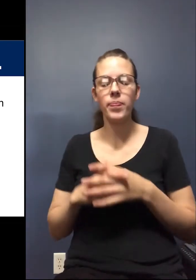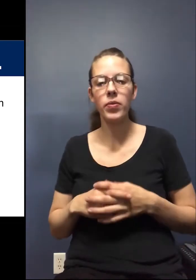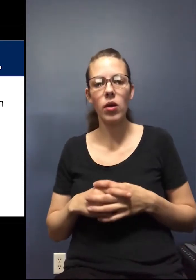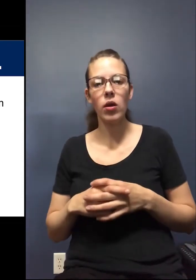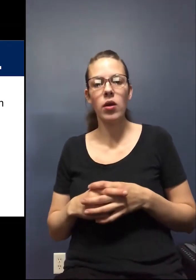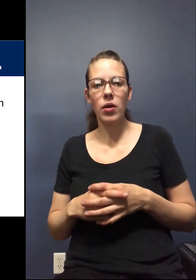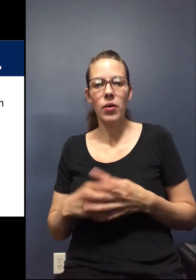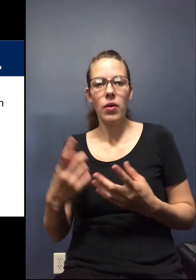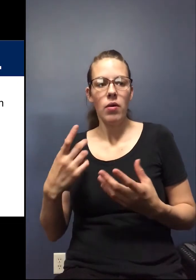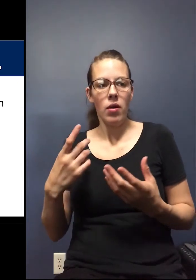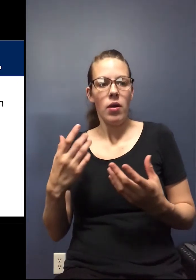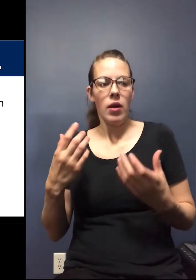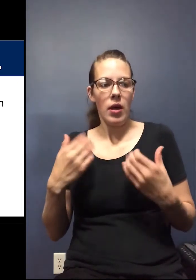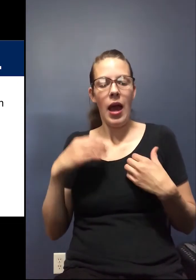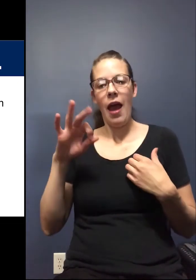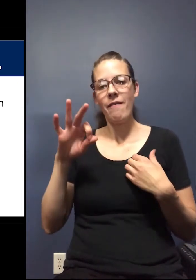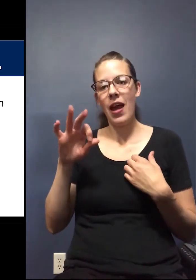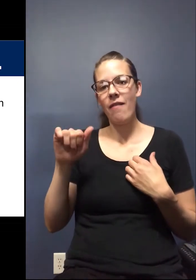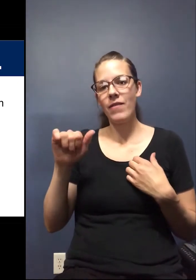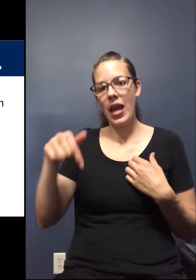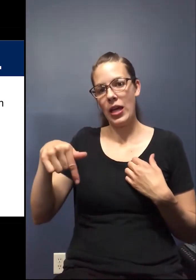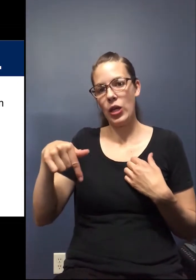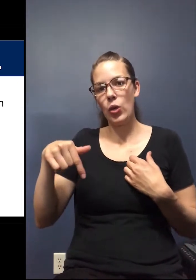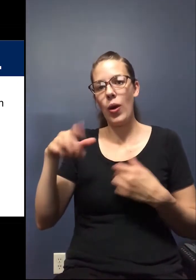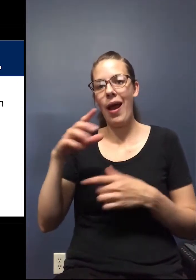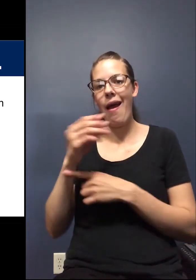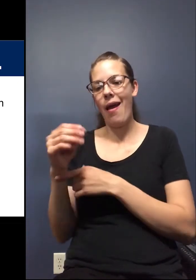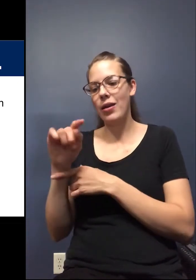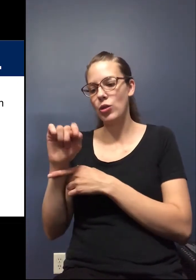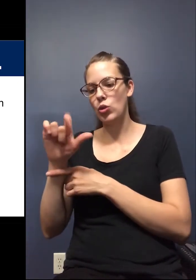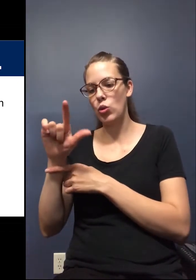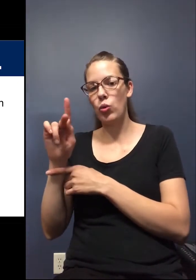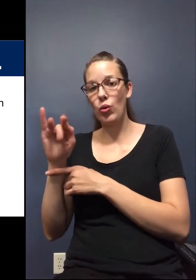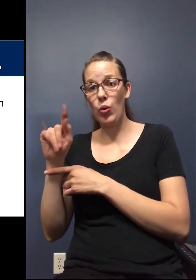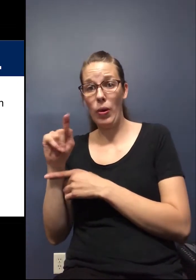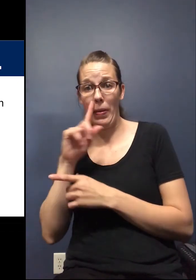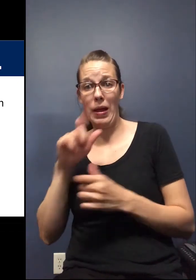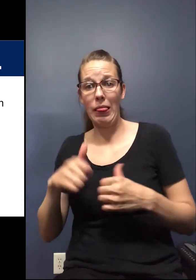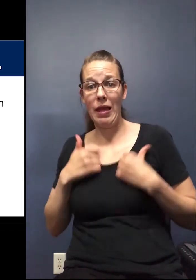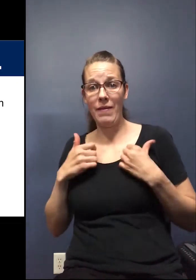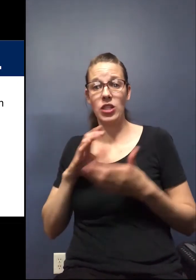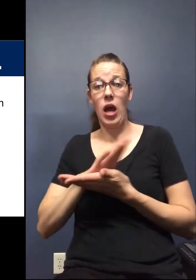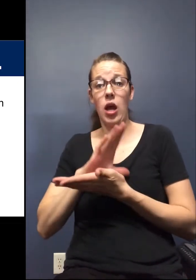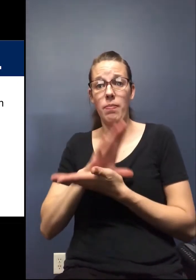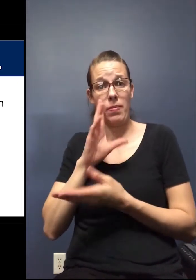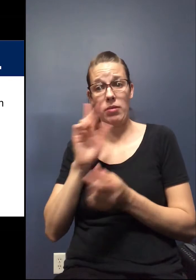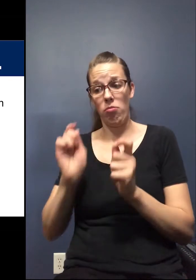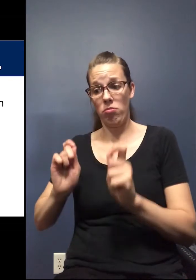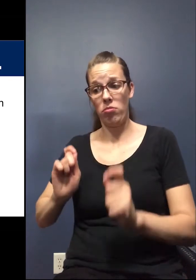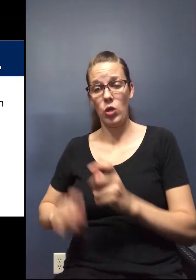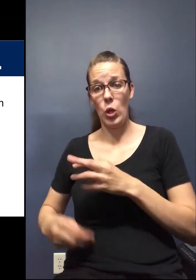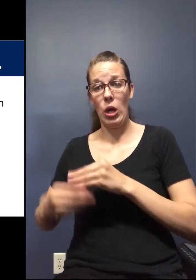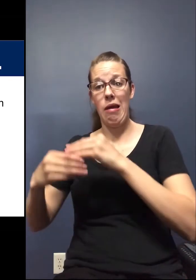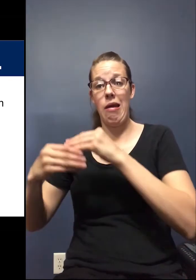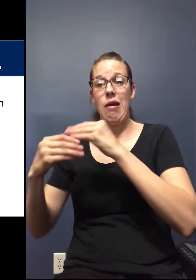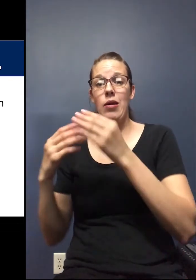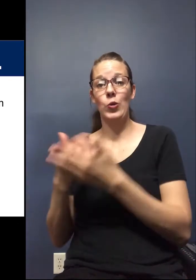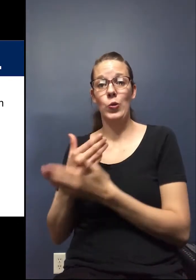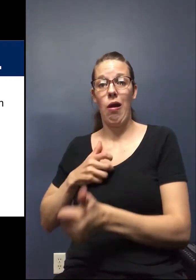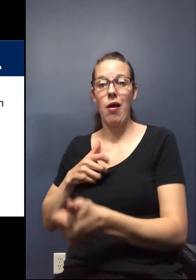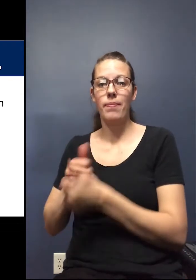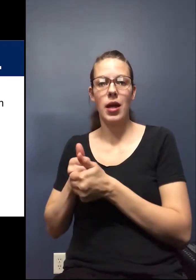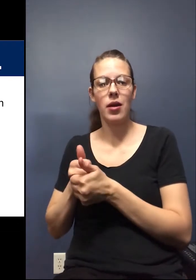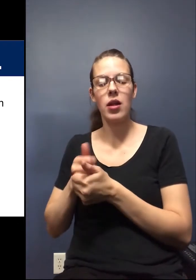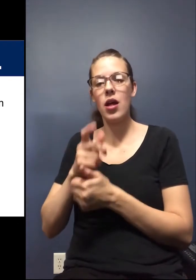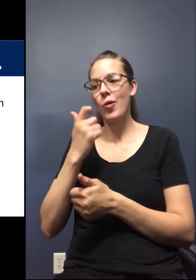We will have the FAQ and the toolkit be a living document. So as new things become available, like